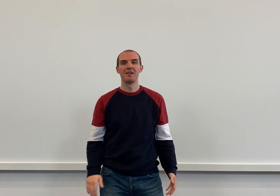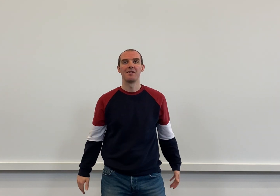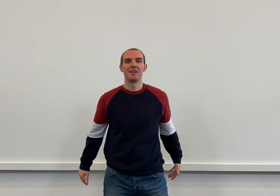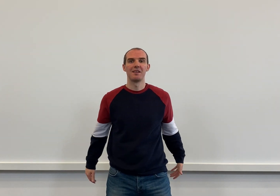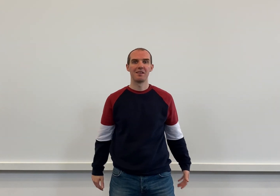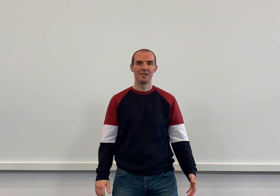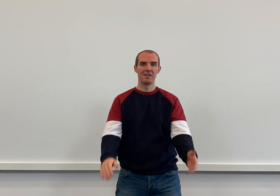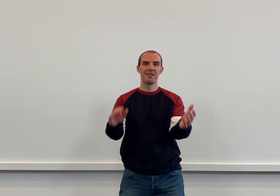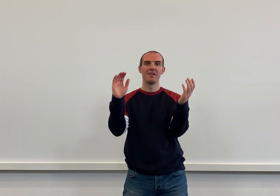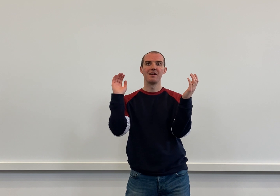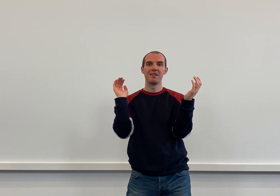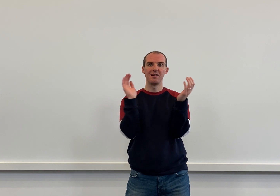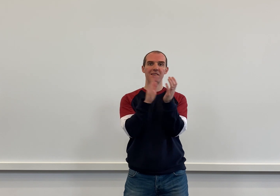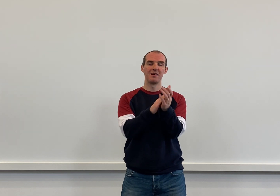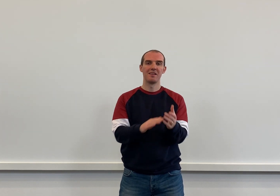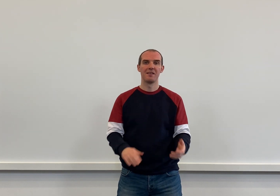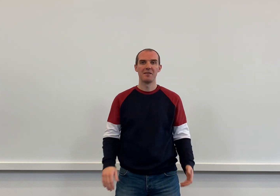We'll be right back.